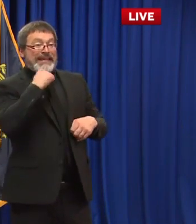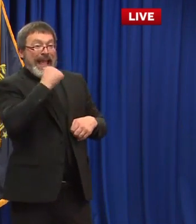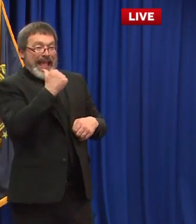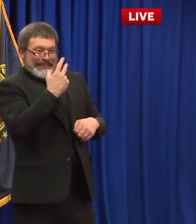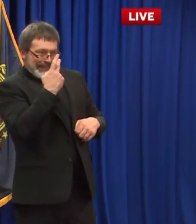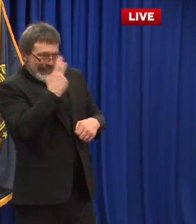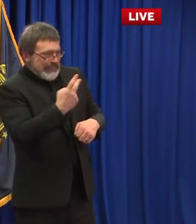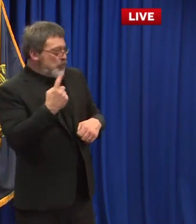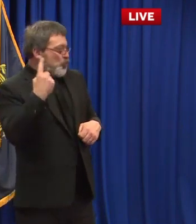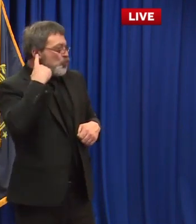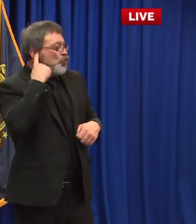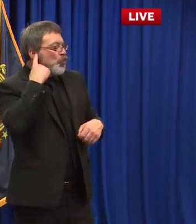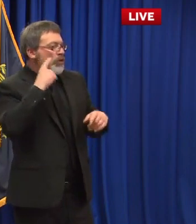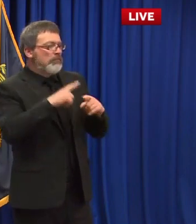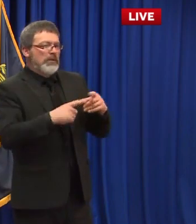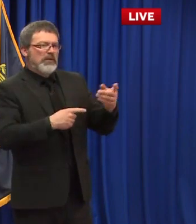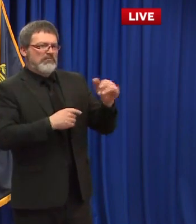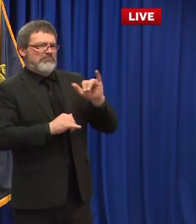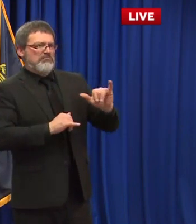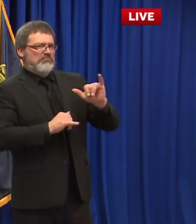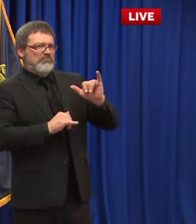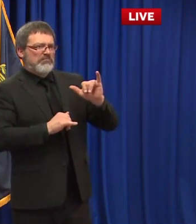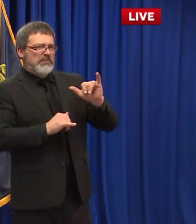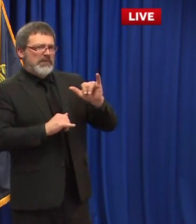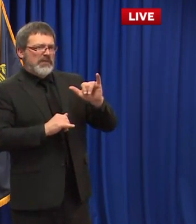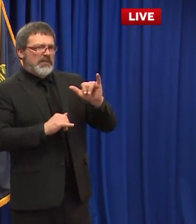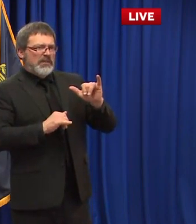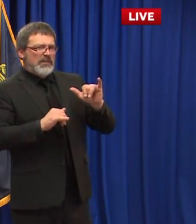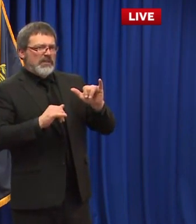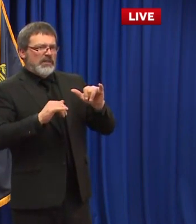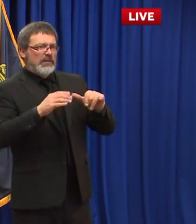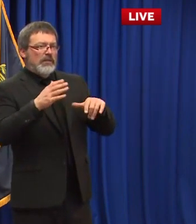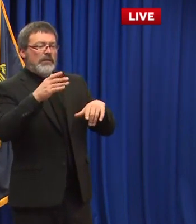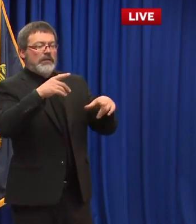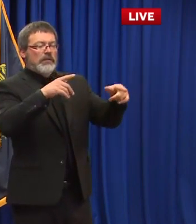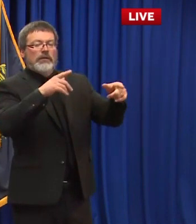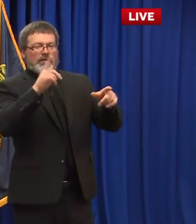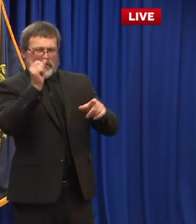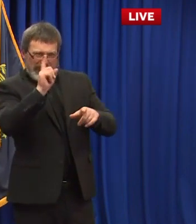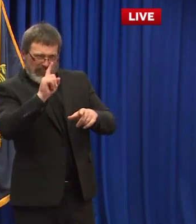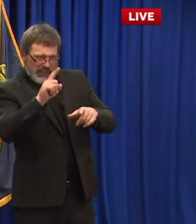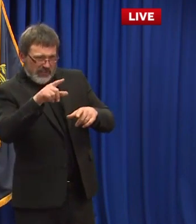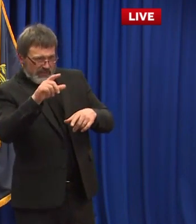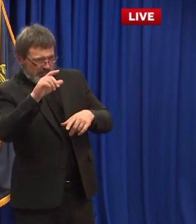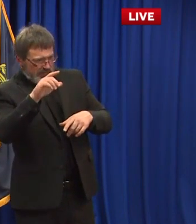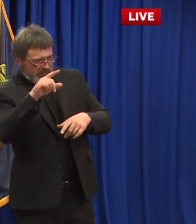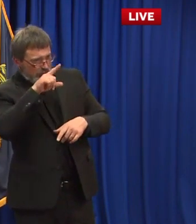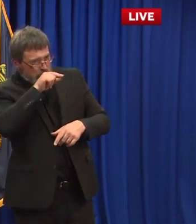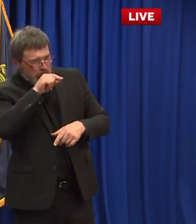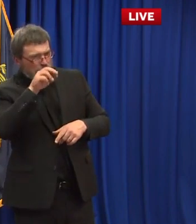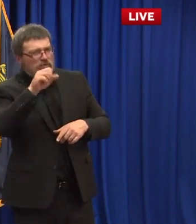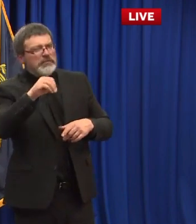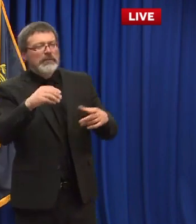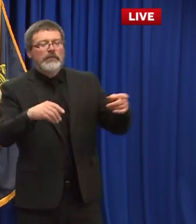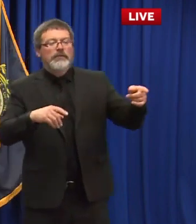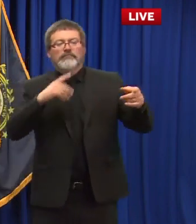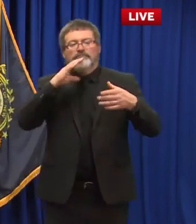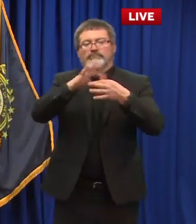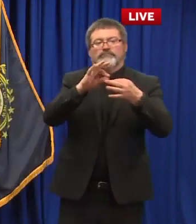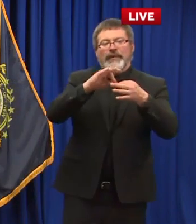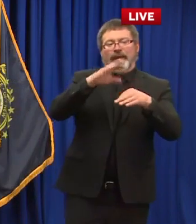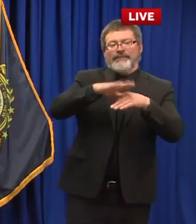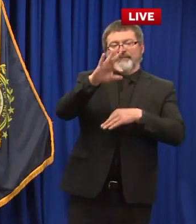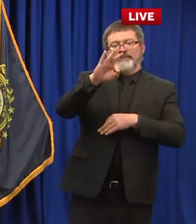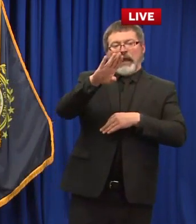tweets or social media posts facebook back and forth okay i i apologize i can't speak to the specifics but so one of the things